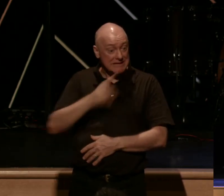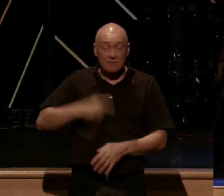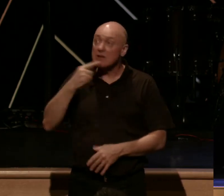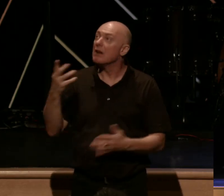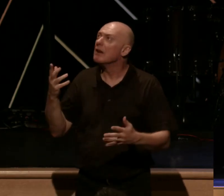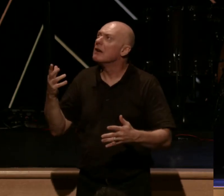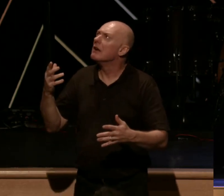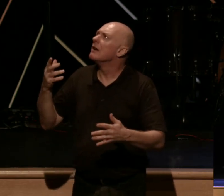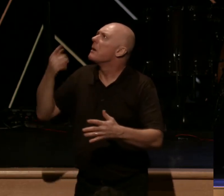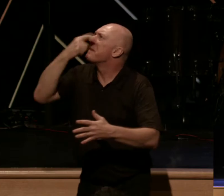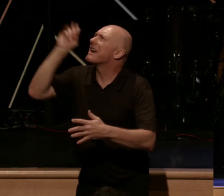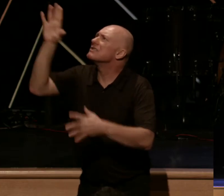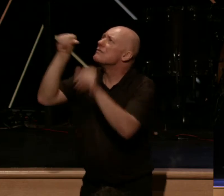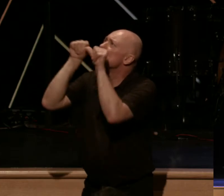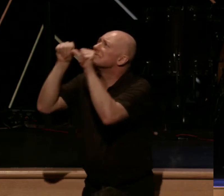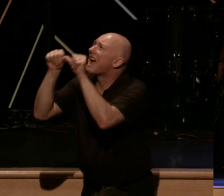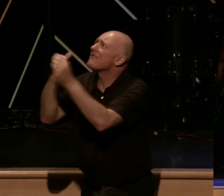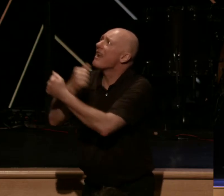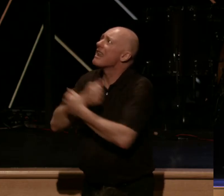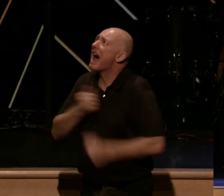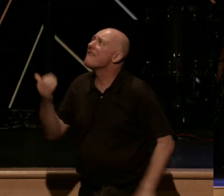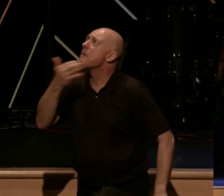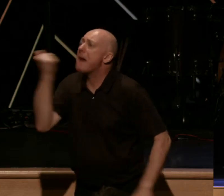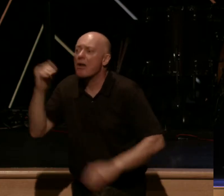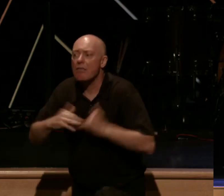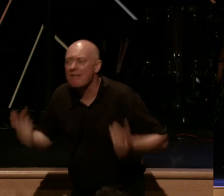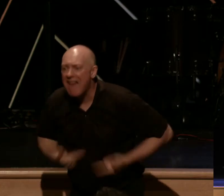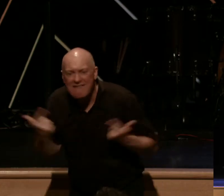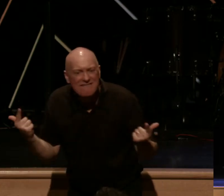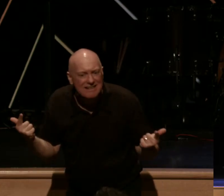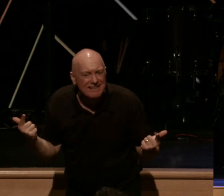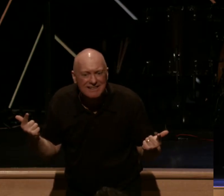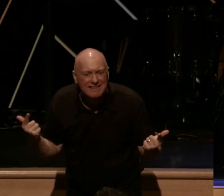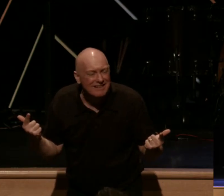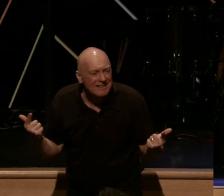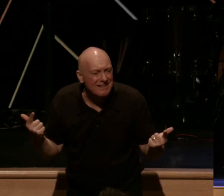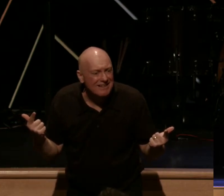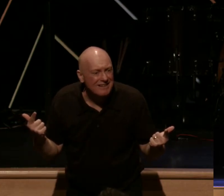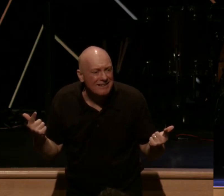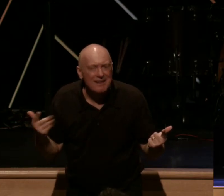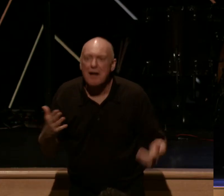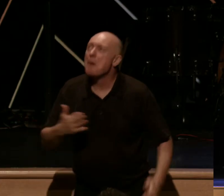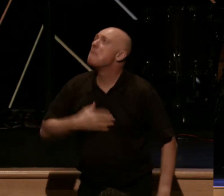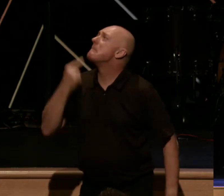your steadfast love is better than life, my lips will praise you.